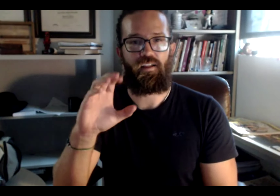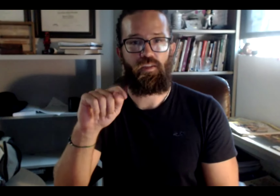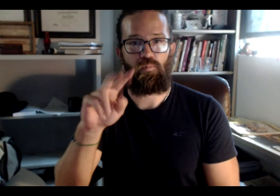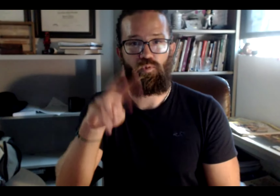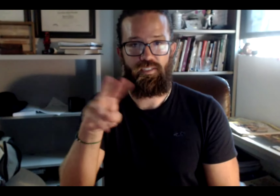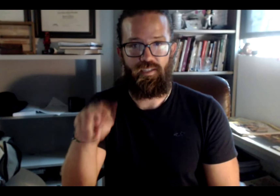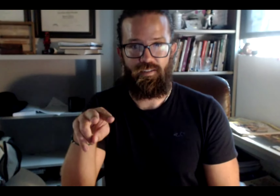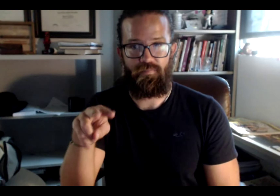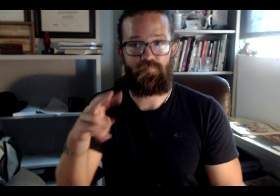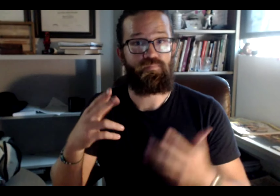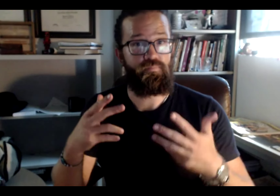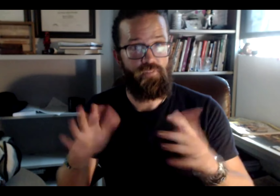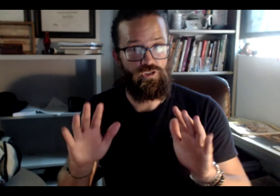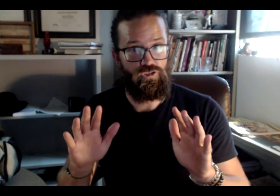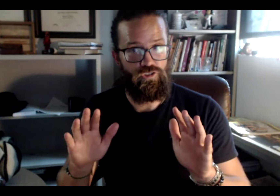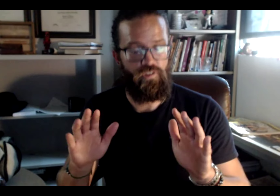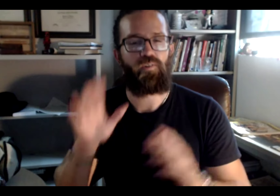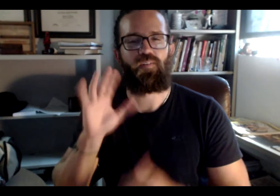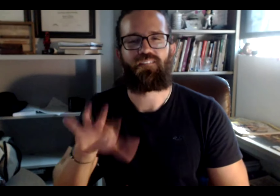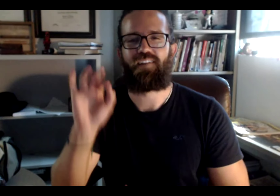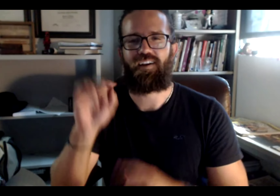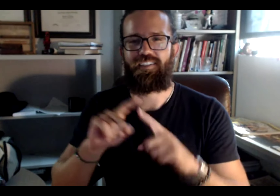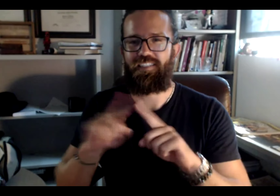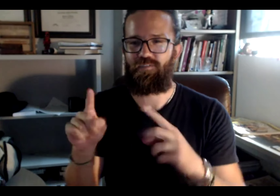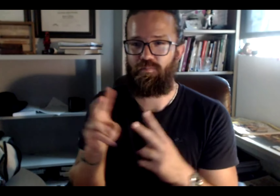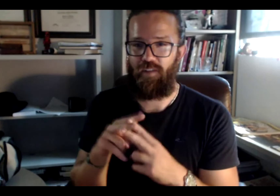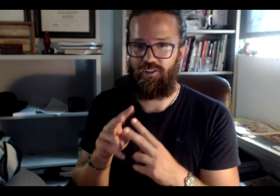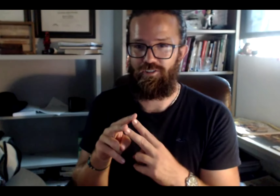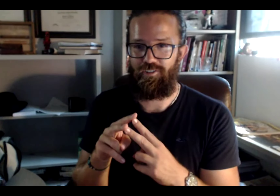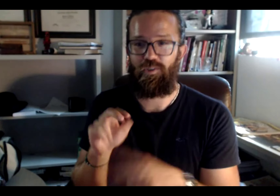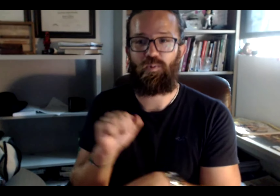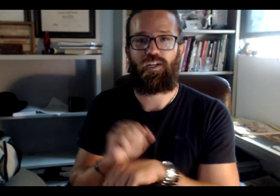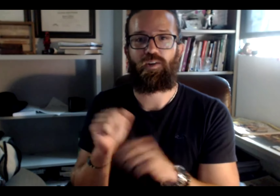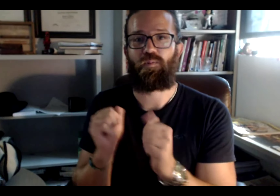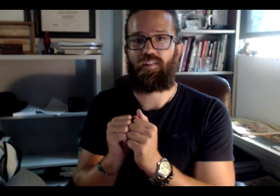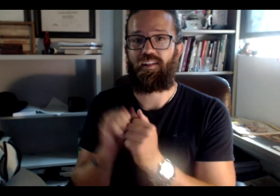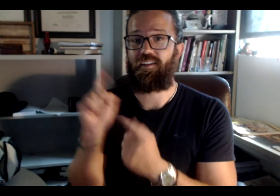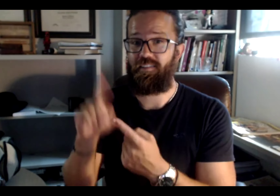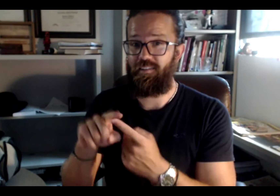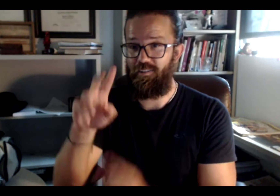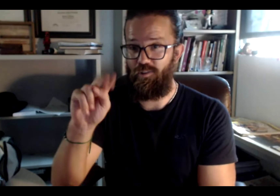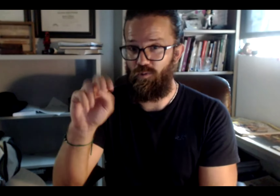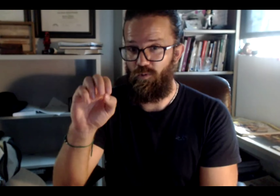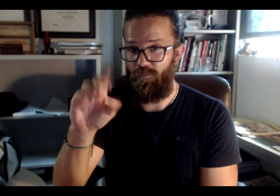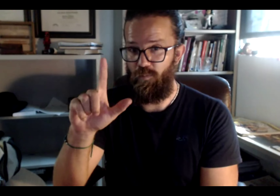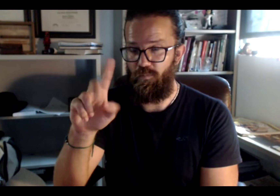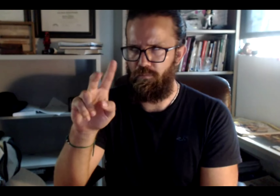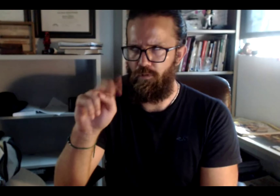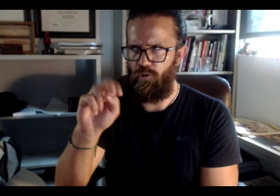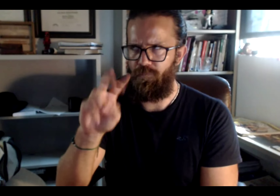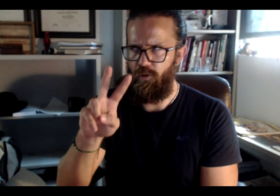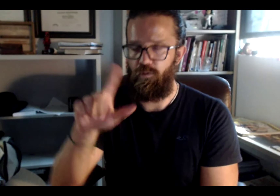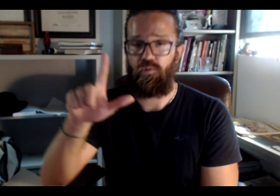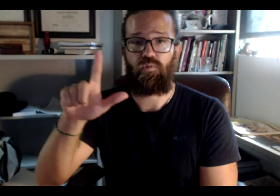person that you could work with until October 22nd. And then you're going to find a different partner and work with that partner